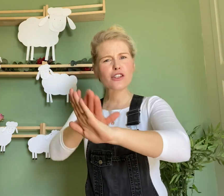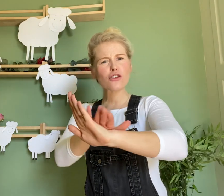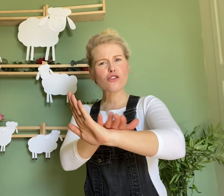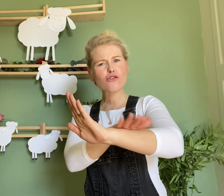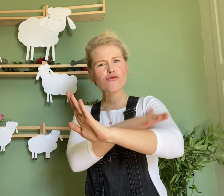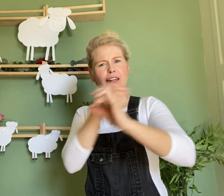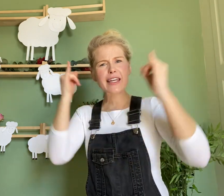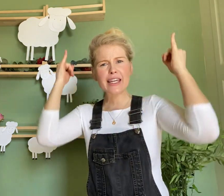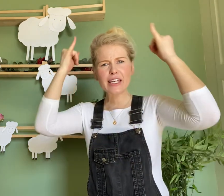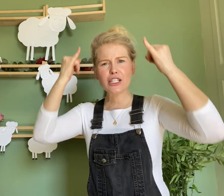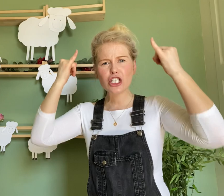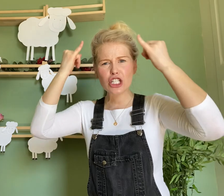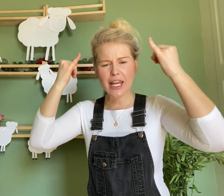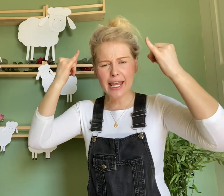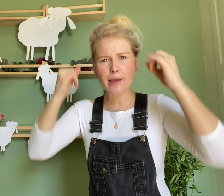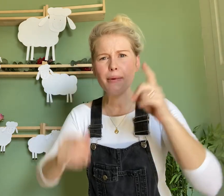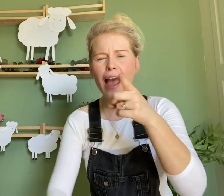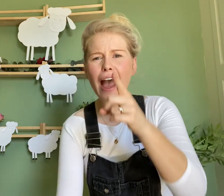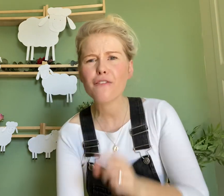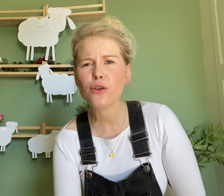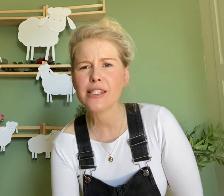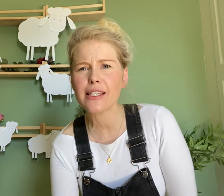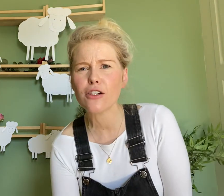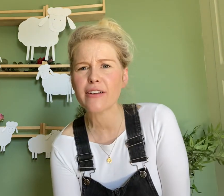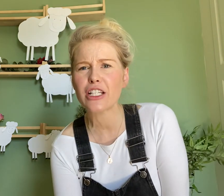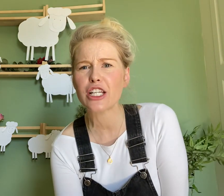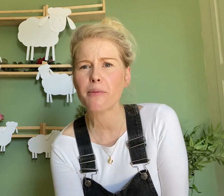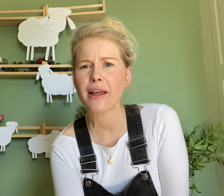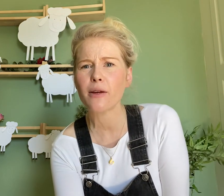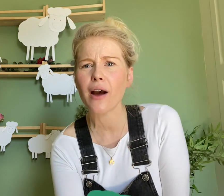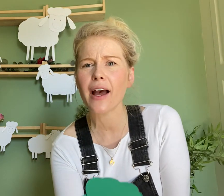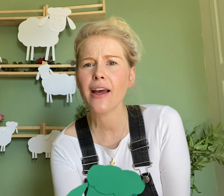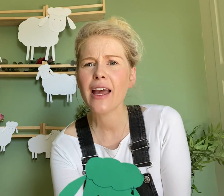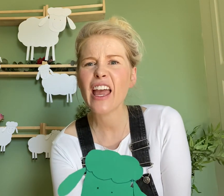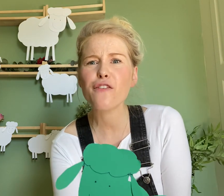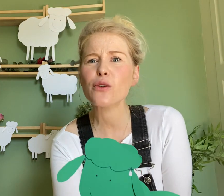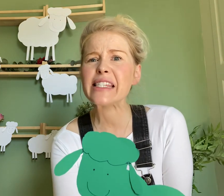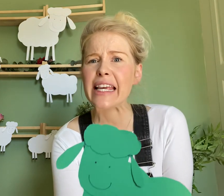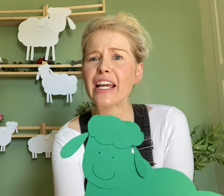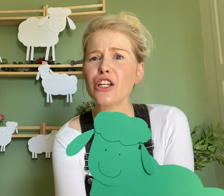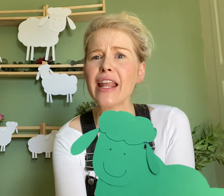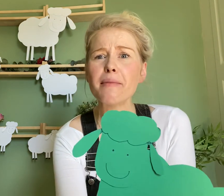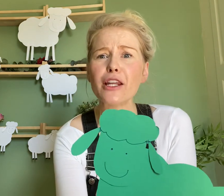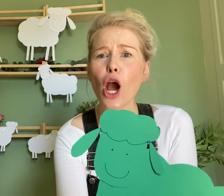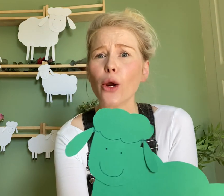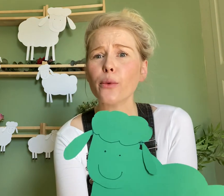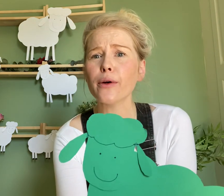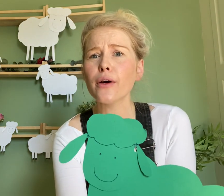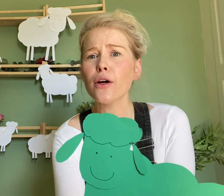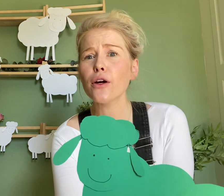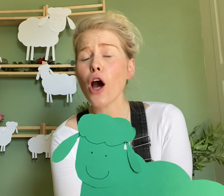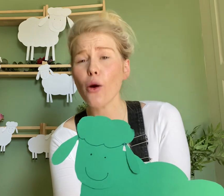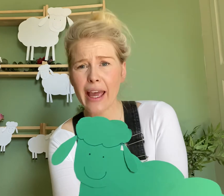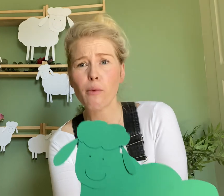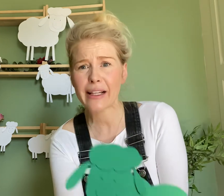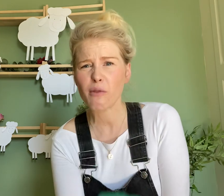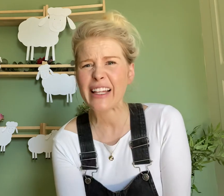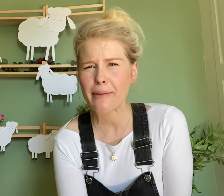the green sheep? Have you seen the green sheep anywhere? If you see it, can you let me know? Okay, we'll keep